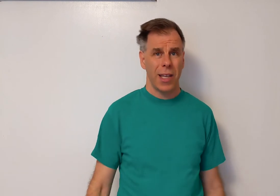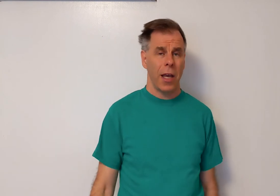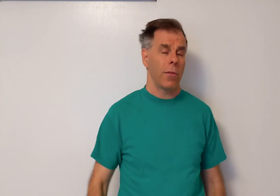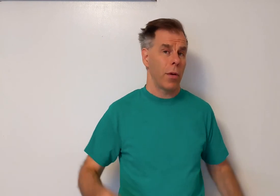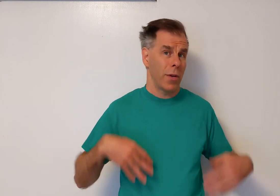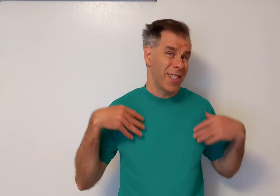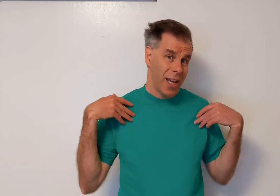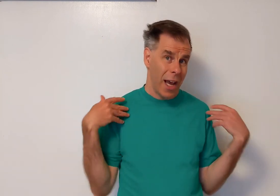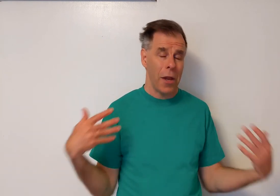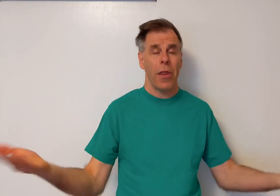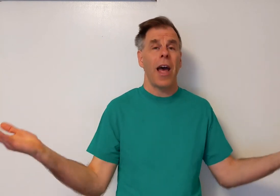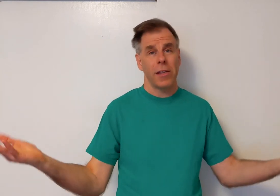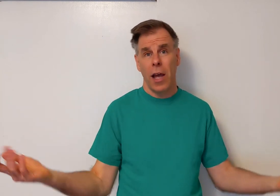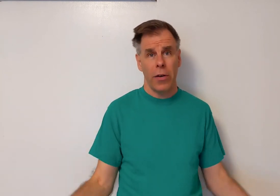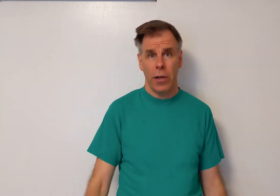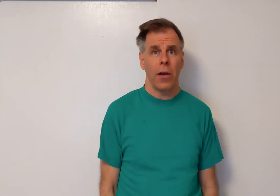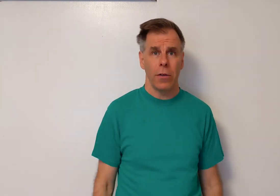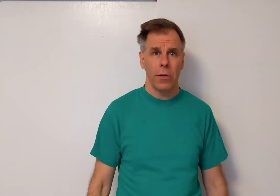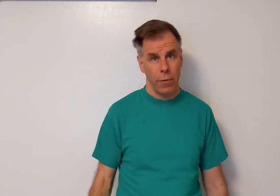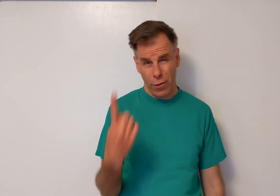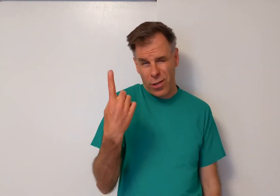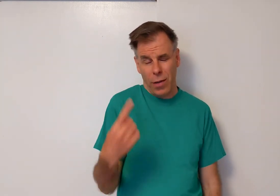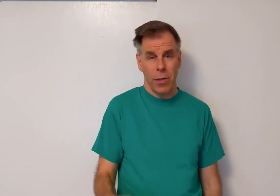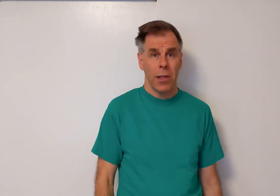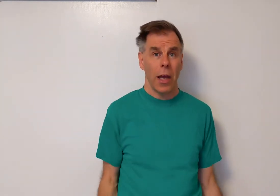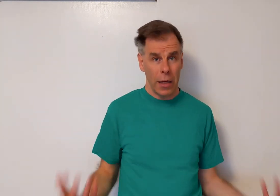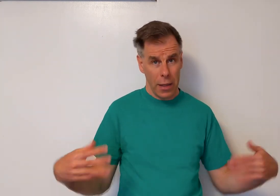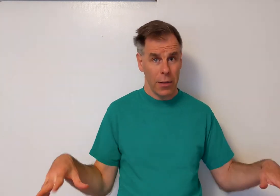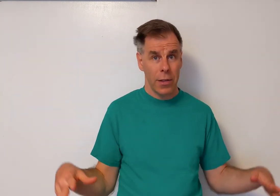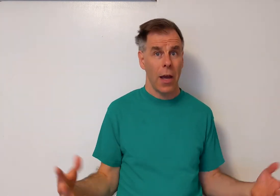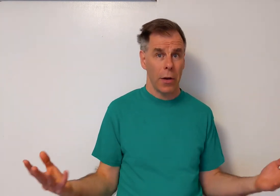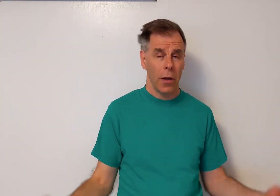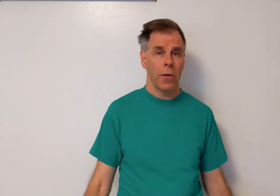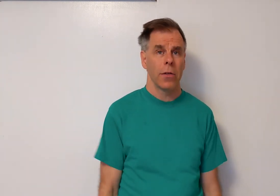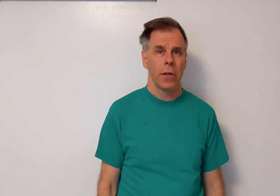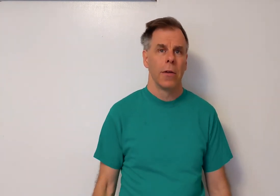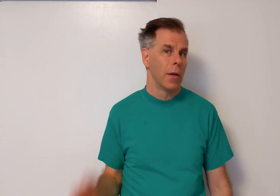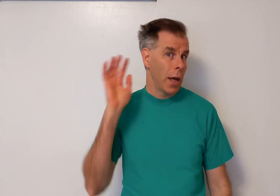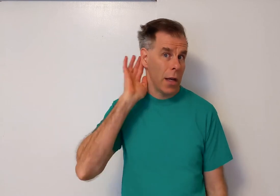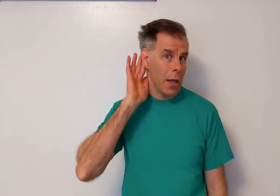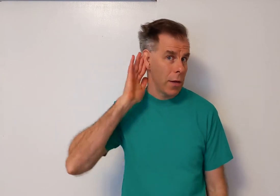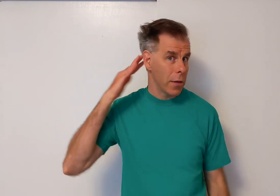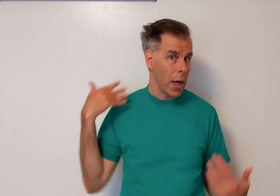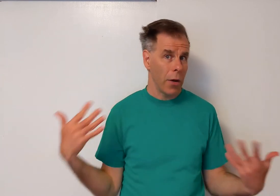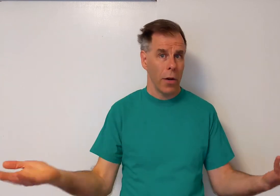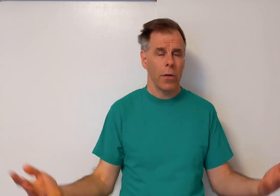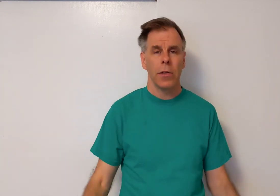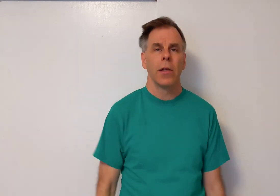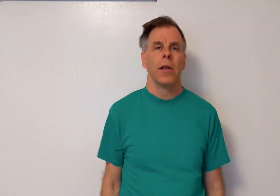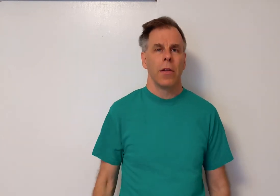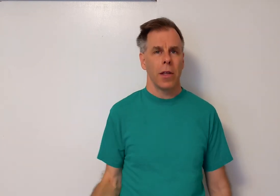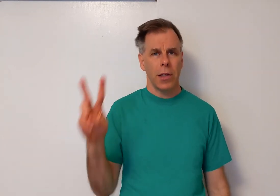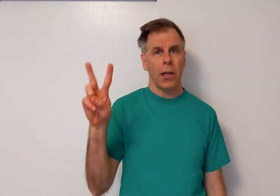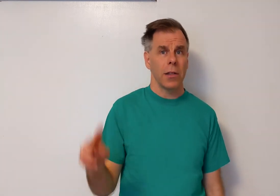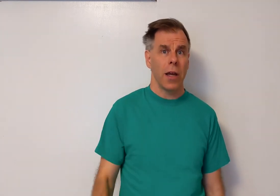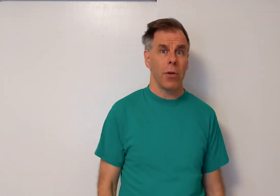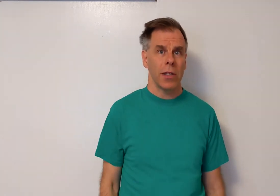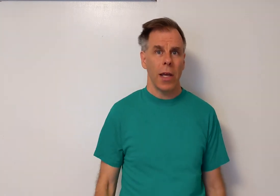again, but we say, and that's how it goes. The first time we say, and here's how it goes. And here's how it goes. The second time we say,